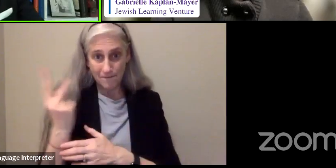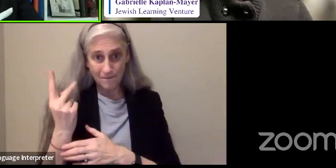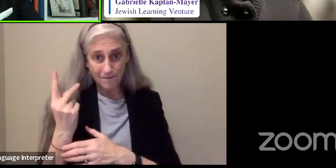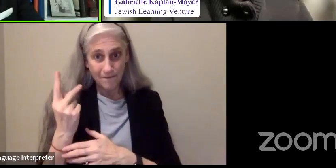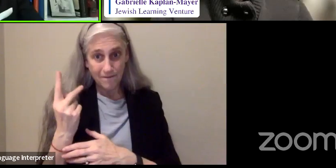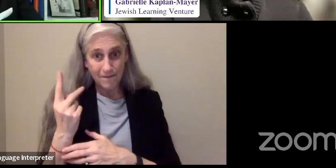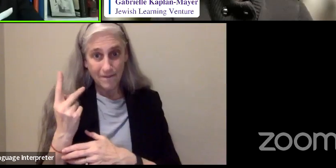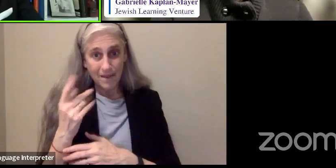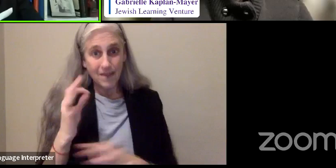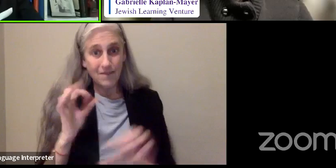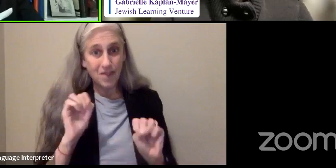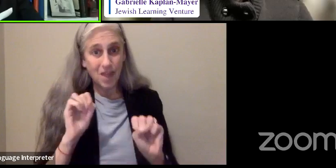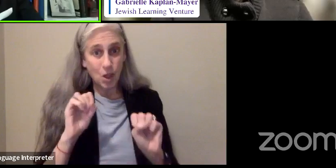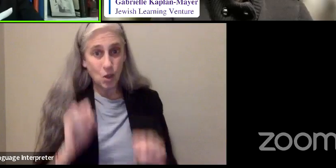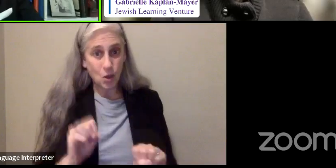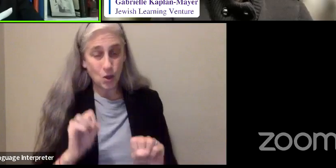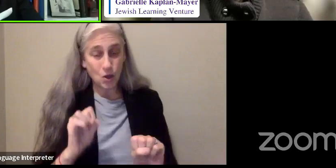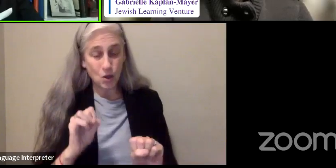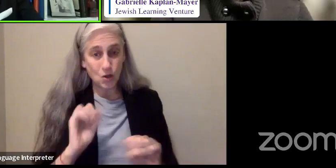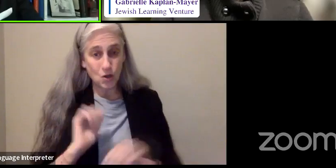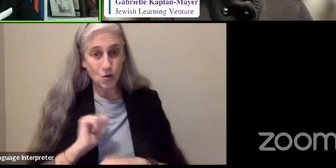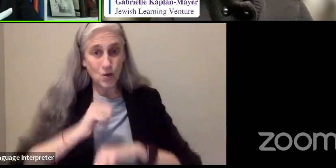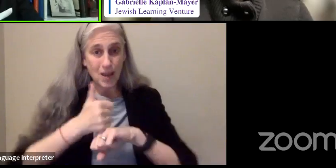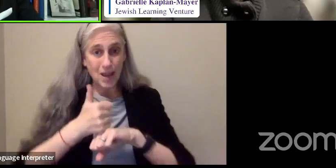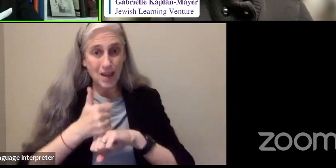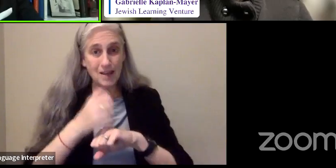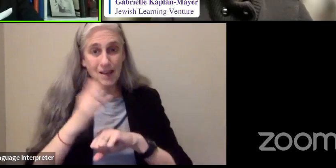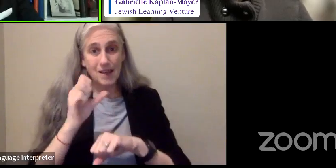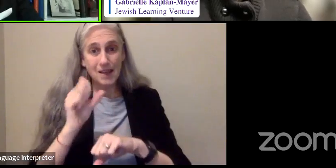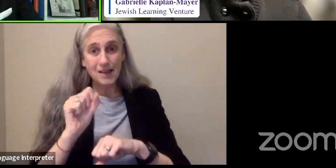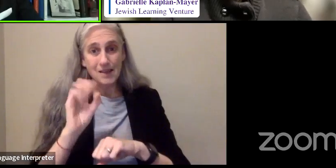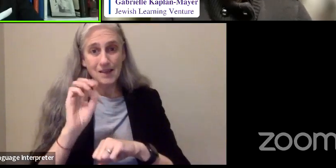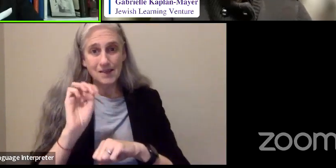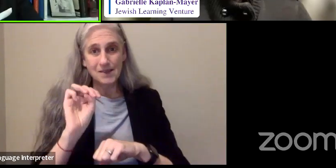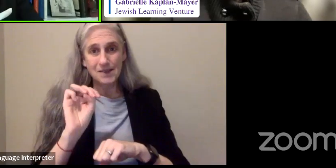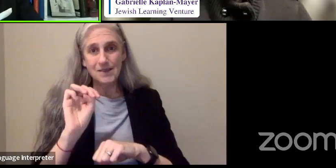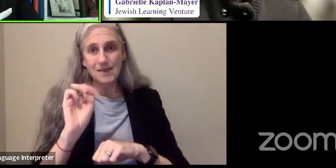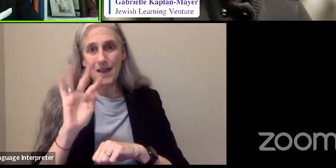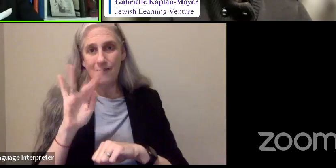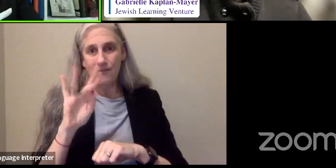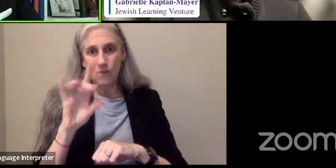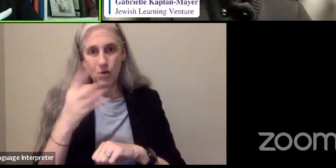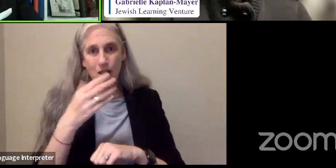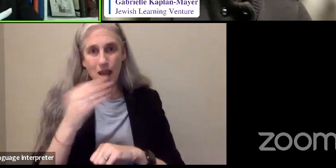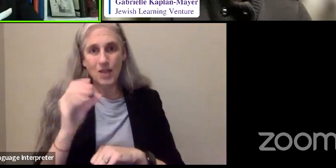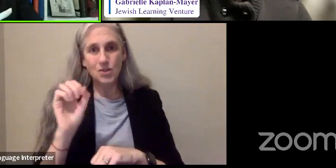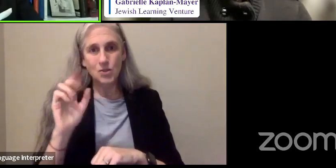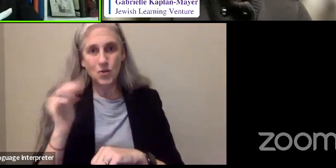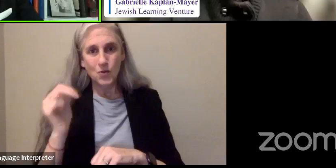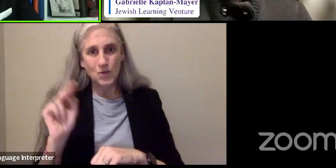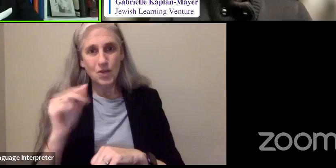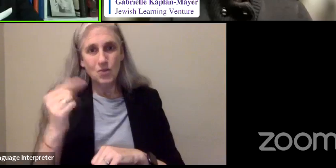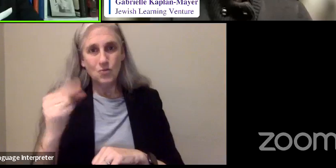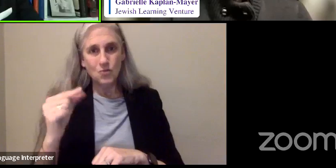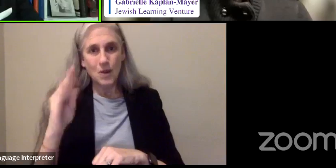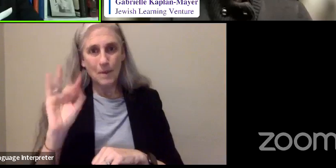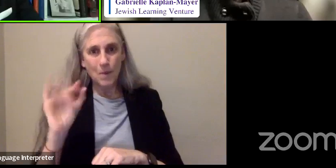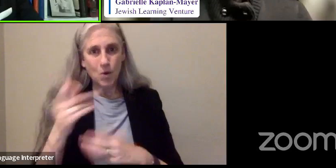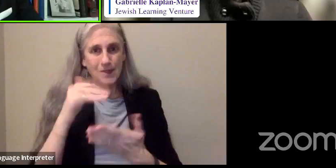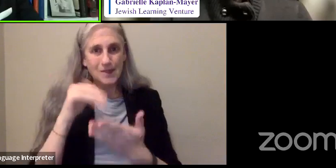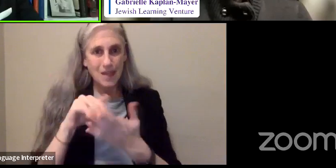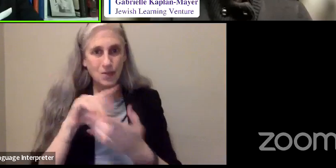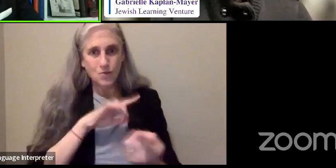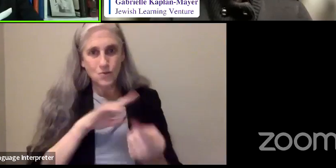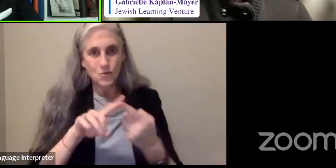they could create the Sanford and Susan Greenberg Center to End Blindness. As